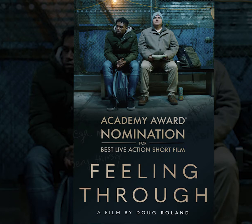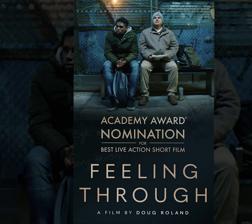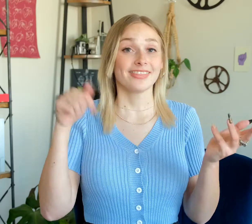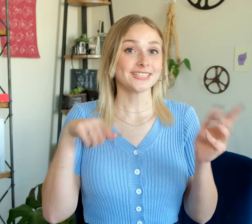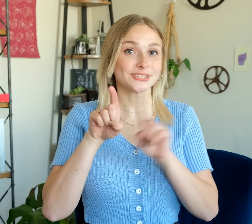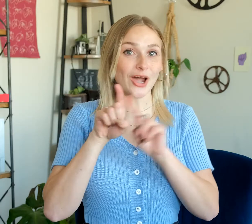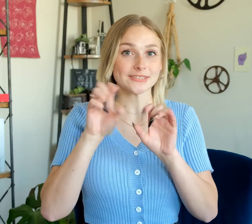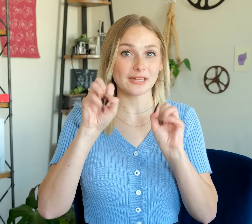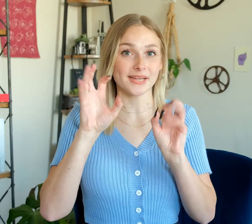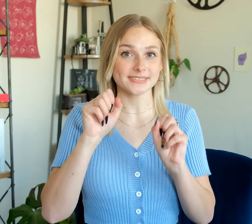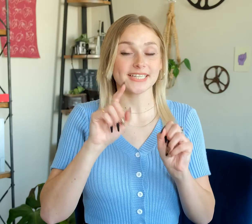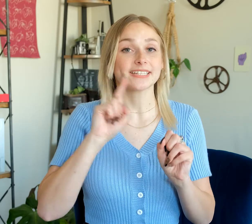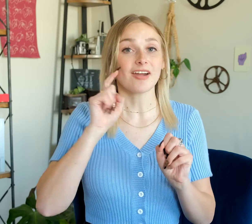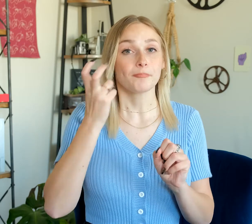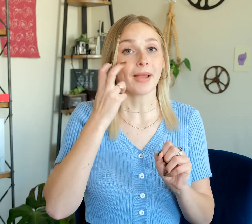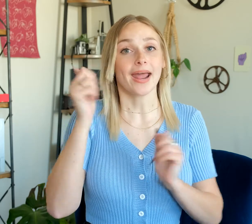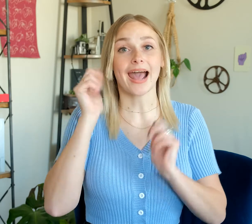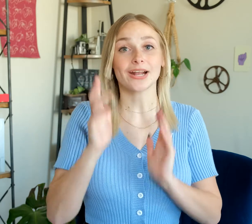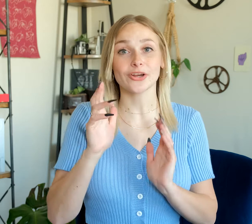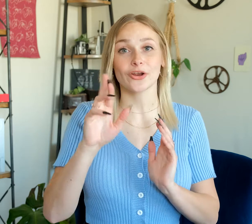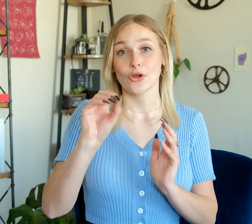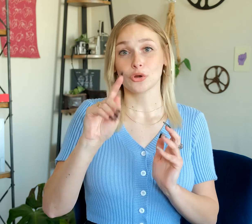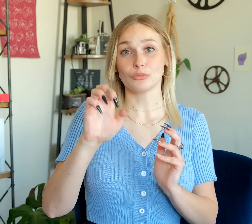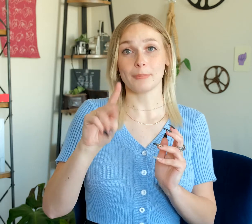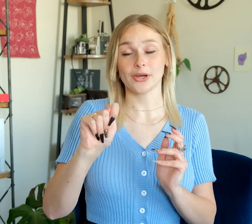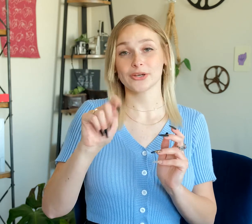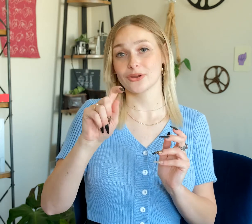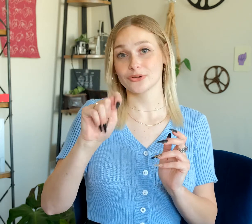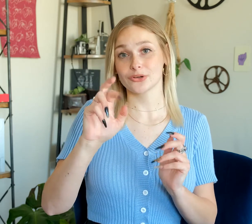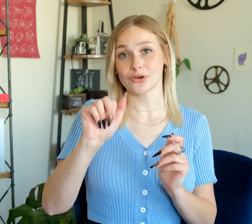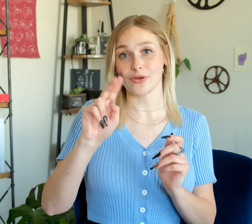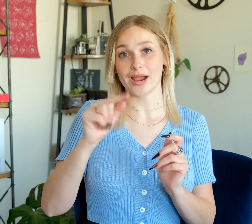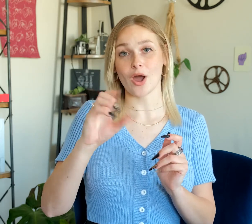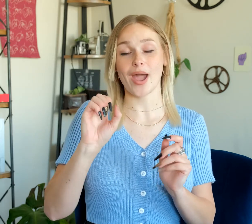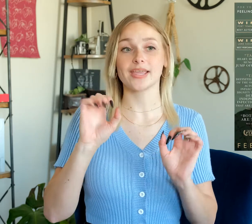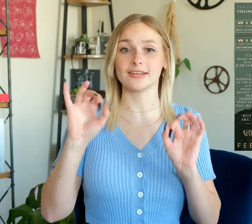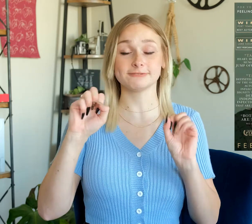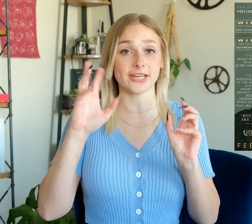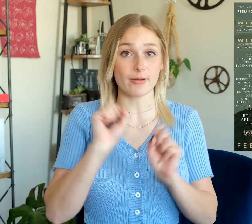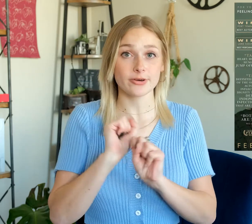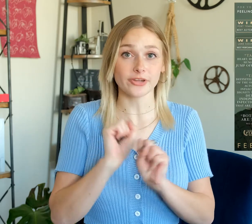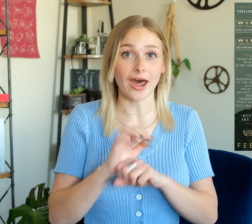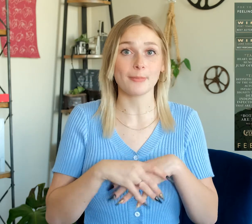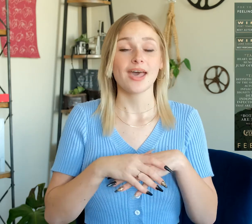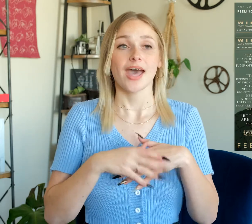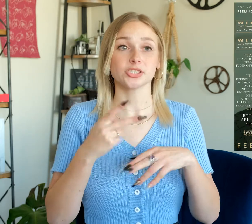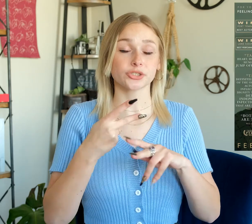This star is the amazing deaf-blind actor, Robert Torrego. He does phenomenal job. It's a